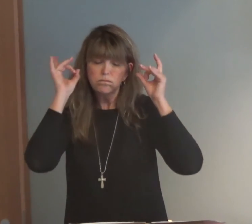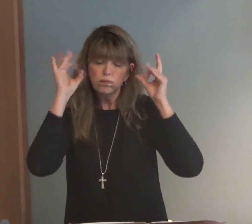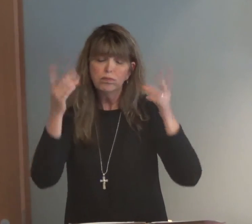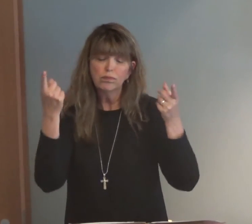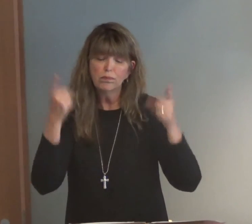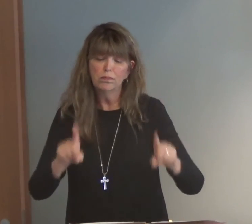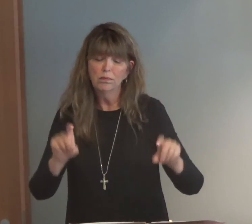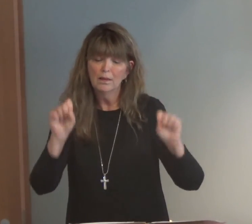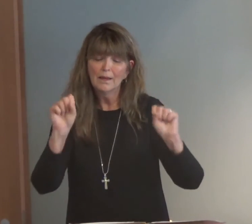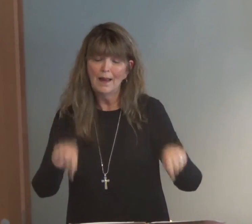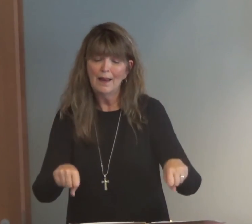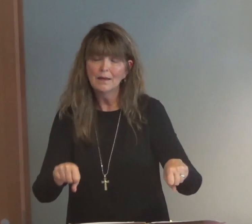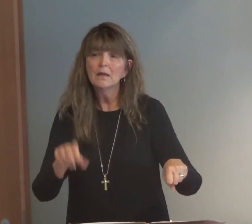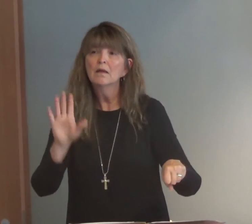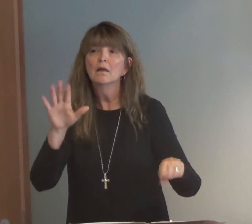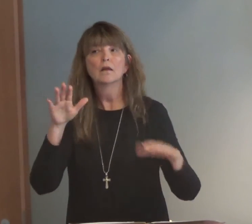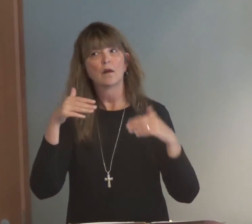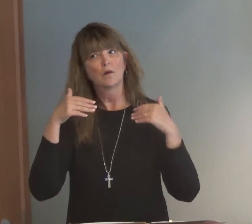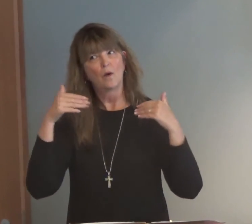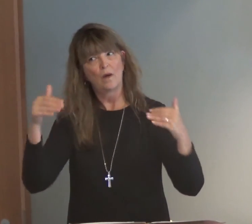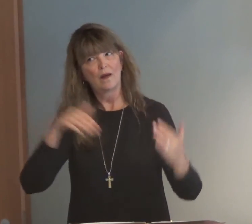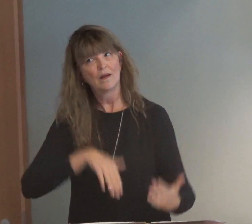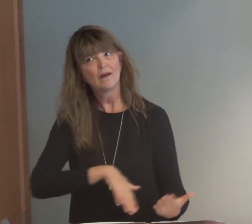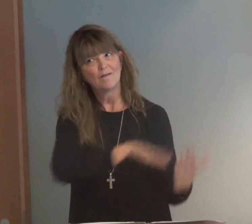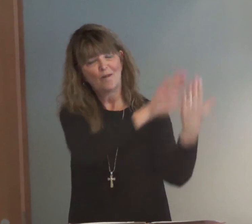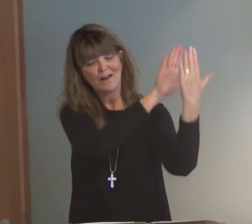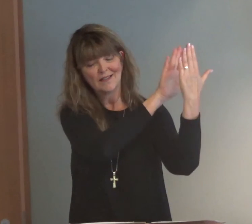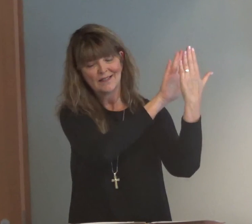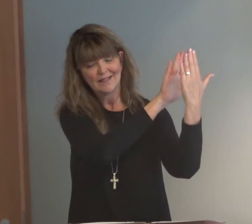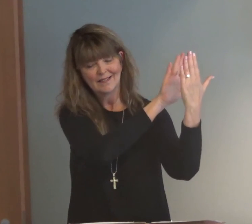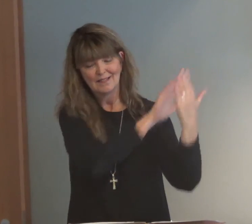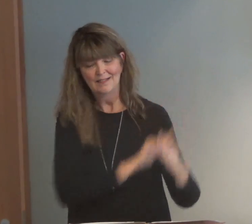Life is a tragedy. Confront it.